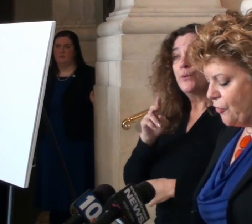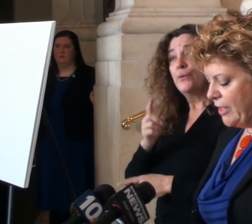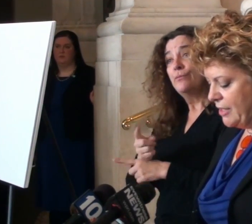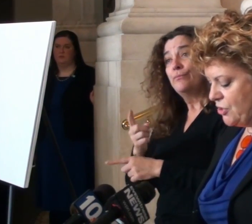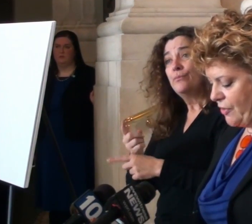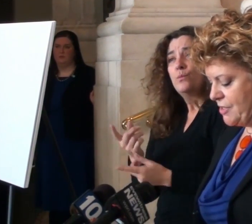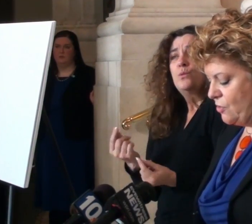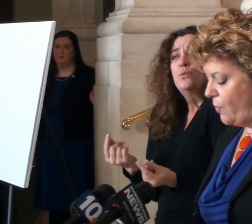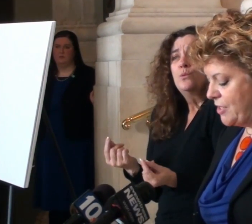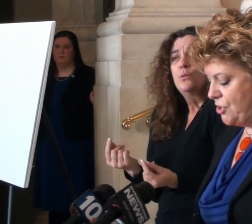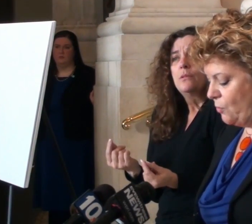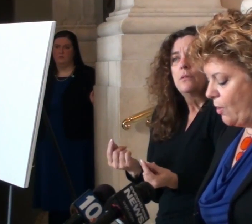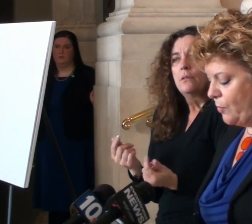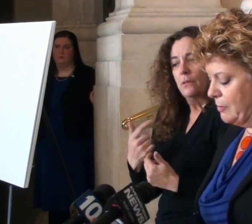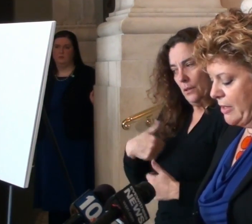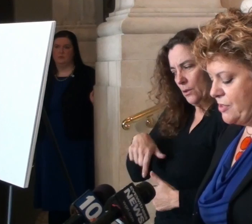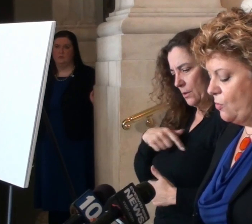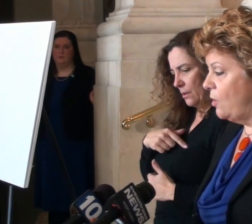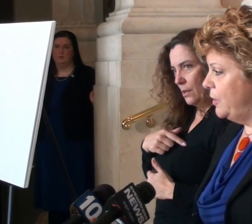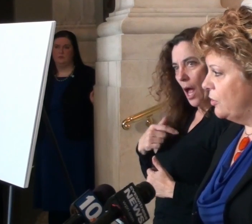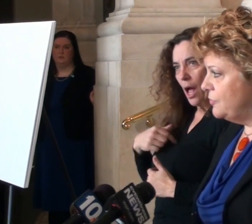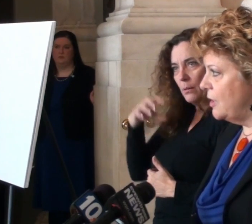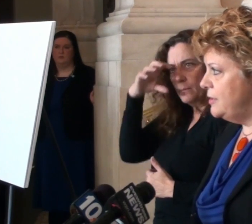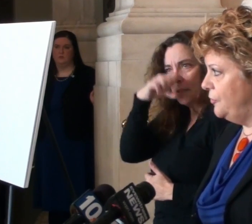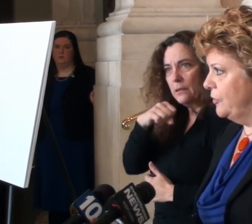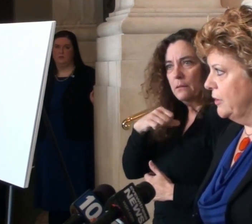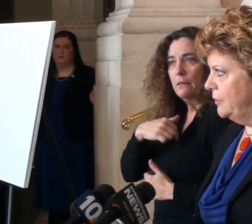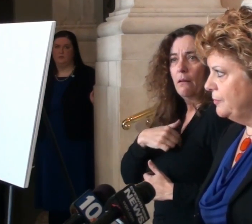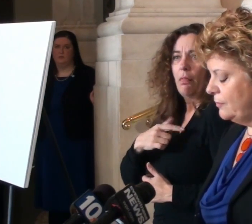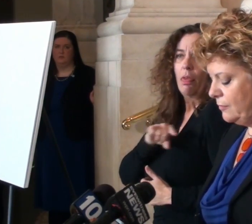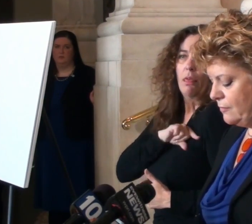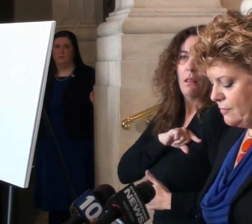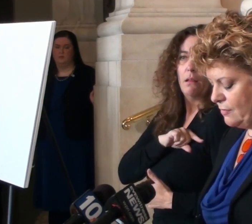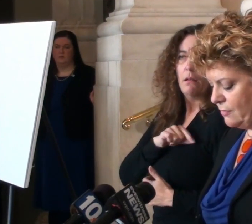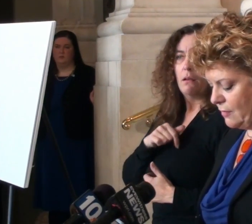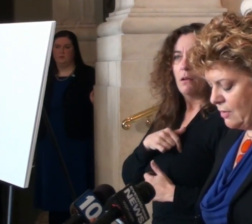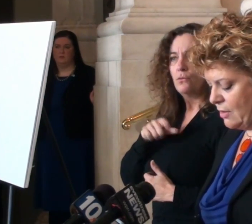And for each of us to question what we missed or what we could have done differently.